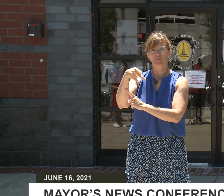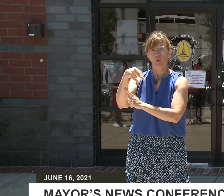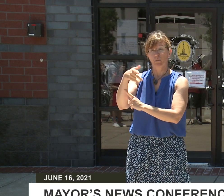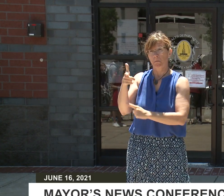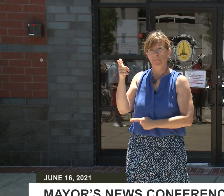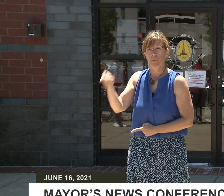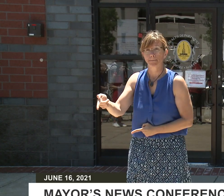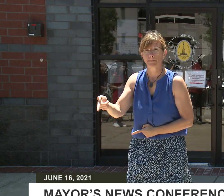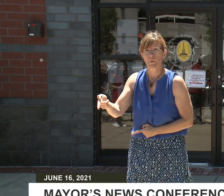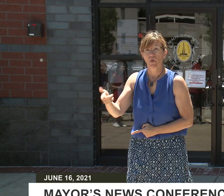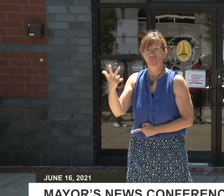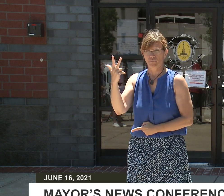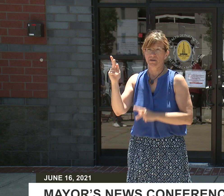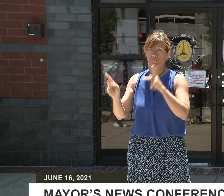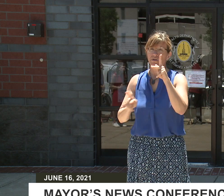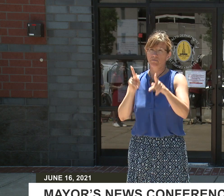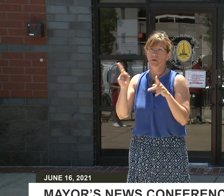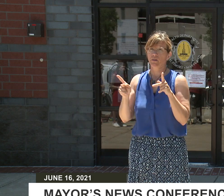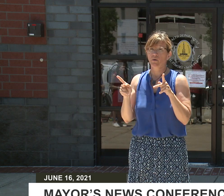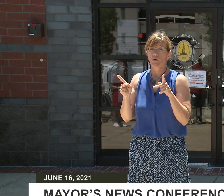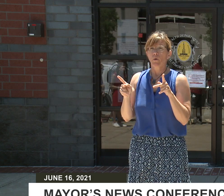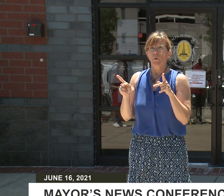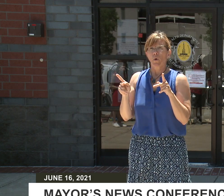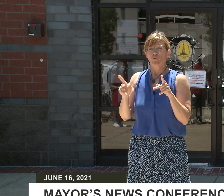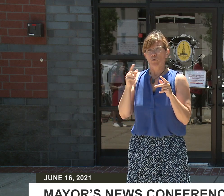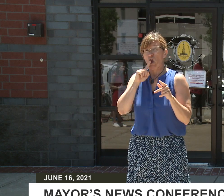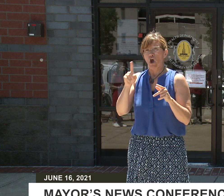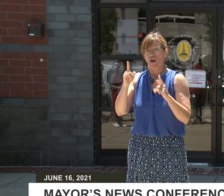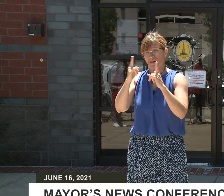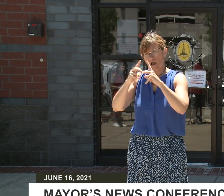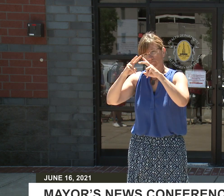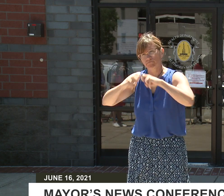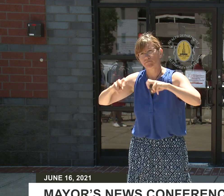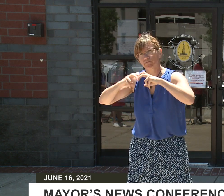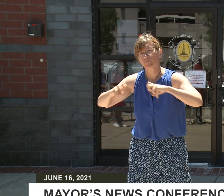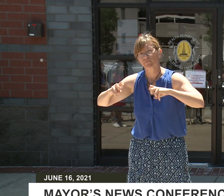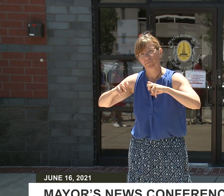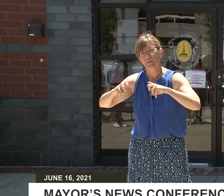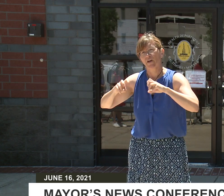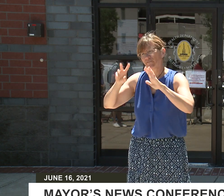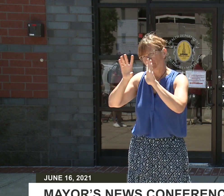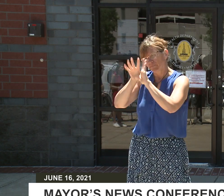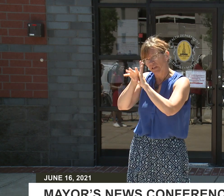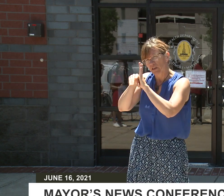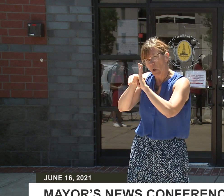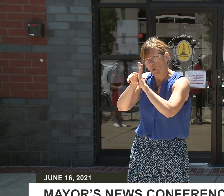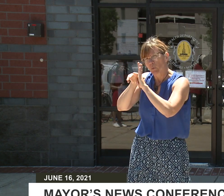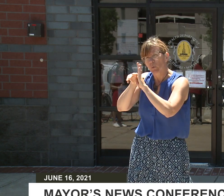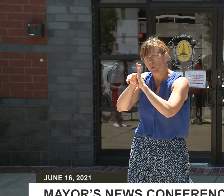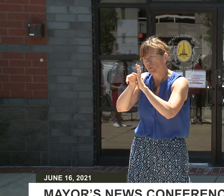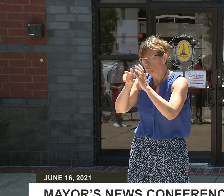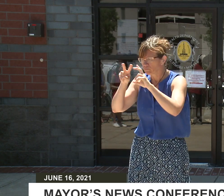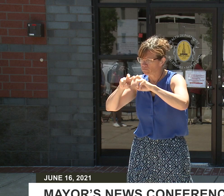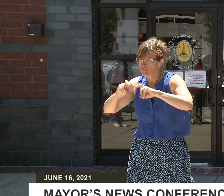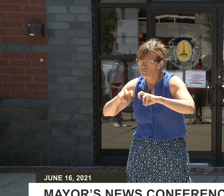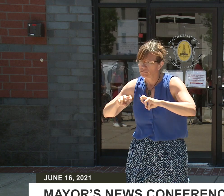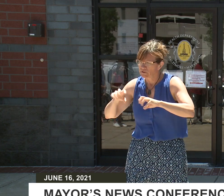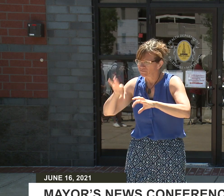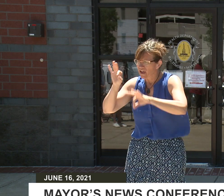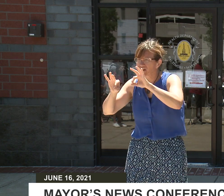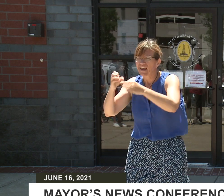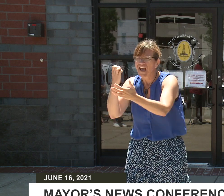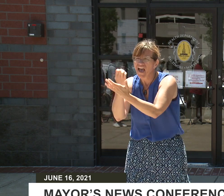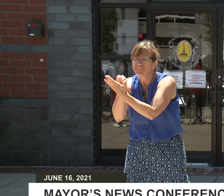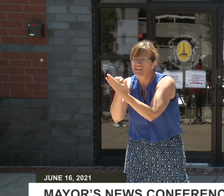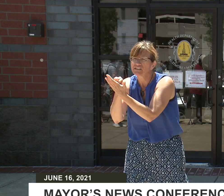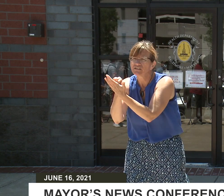tens of hours of video evidence. And we've narrowed it to a few individuals where we have identification that we've put out